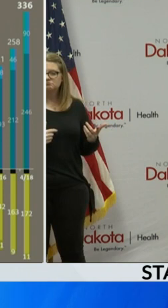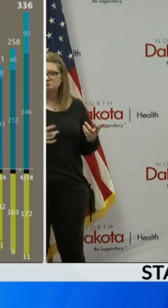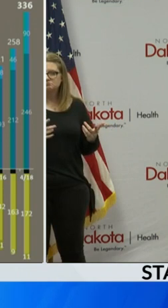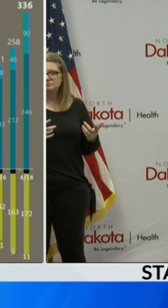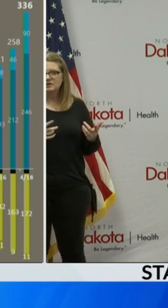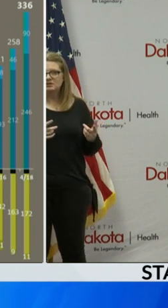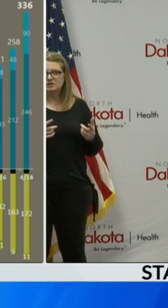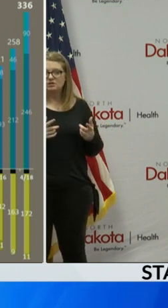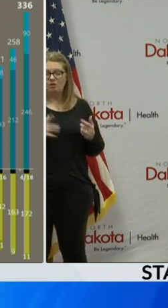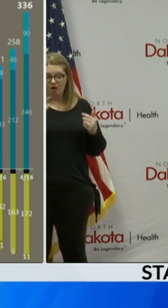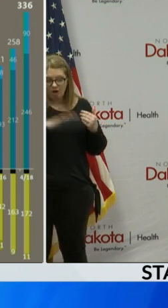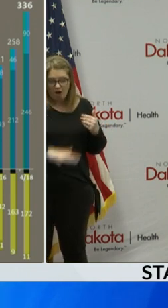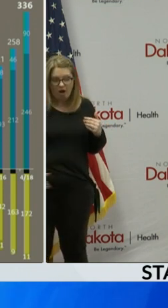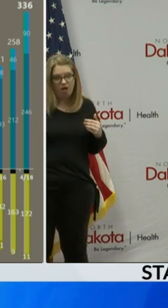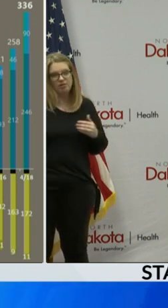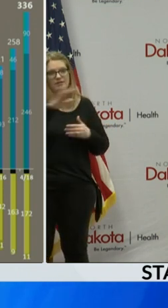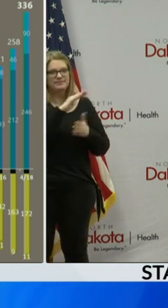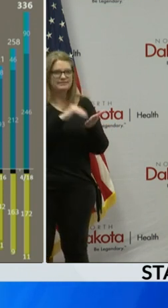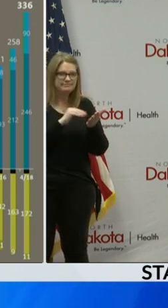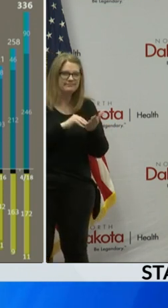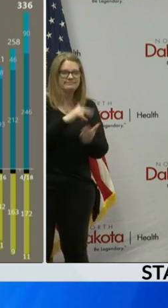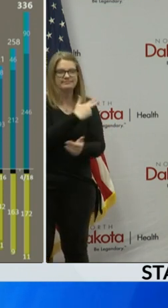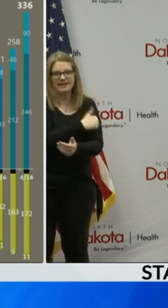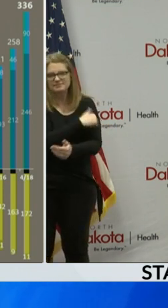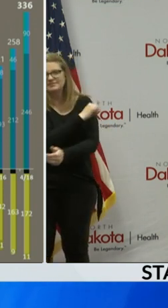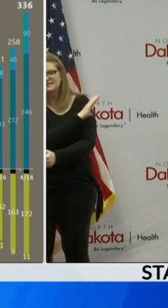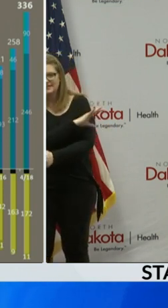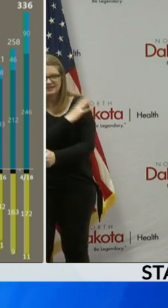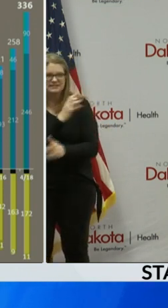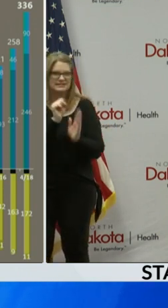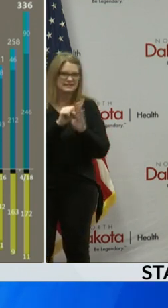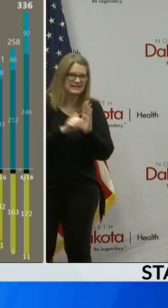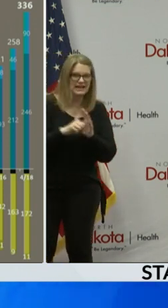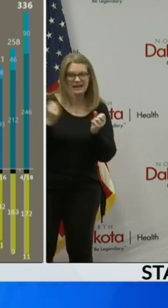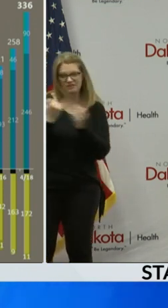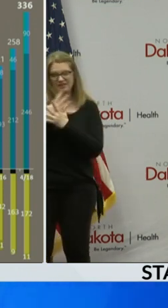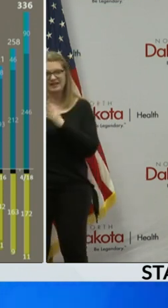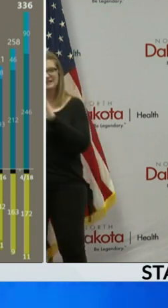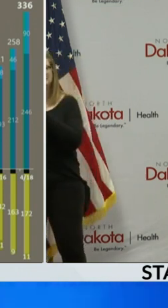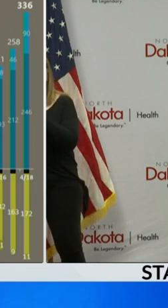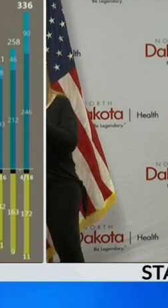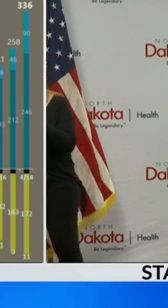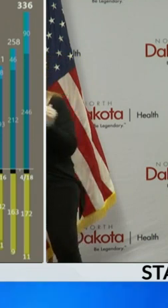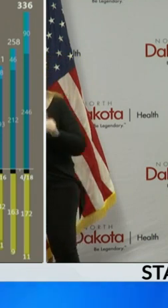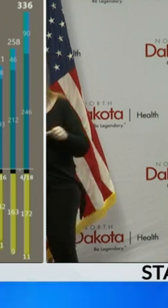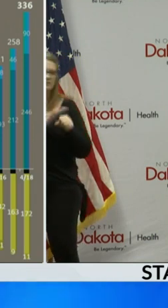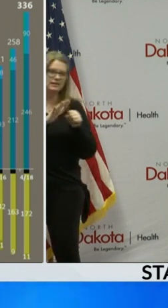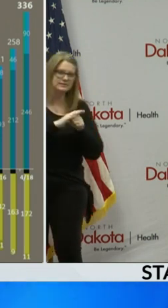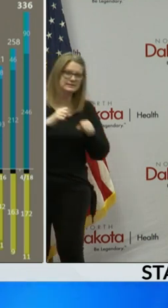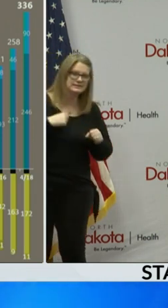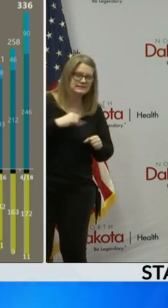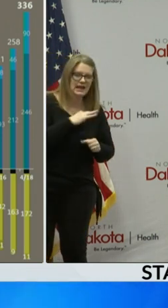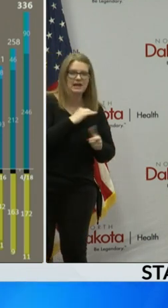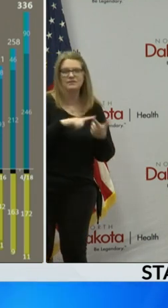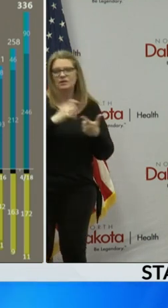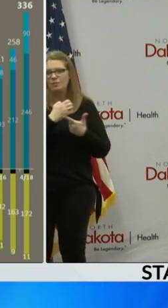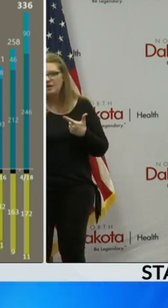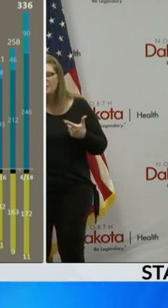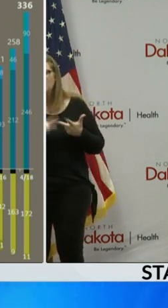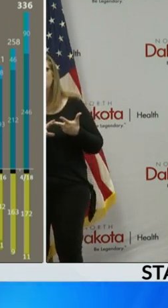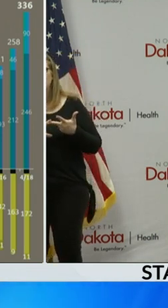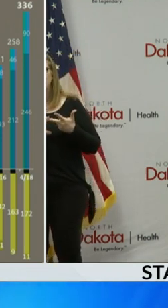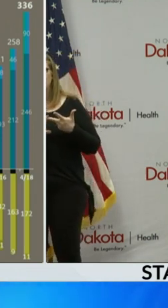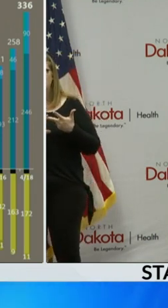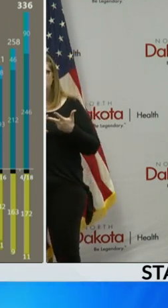across all of the providers in the state and all the work that's done at the state level that we have enough staff we have enough equipment we've got enough ventilators we have enough